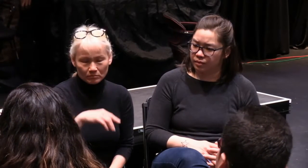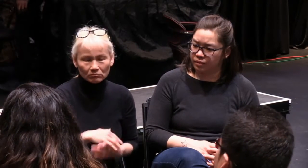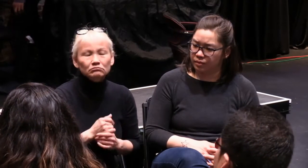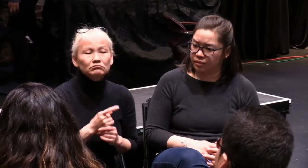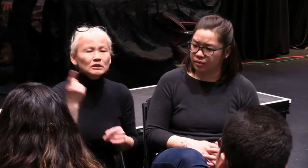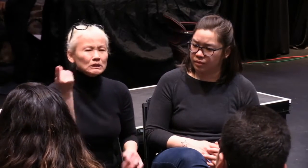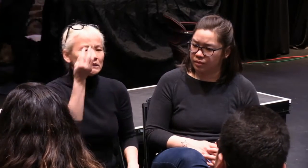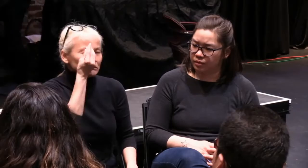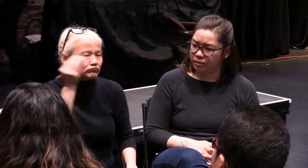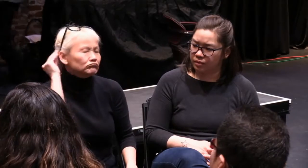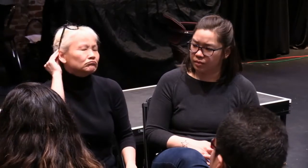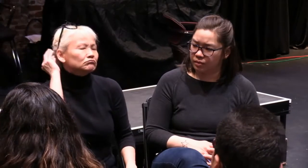Martha Servod.